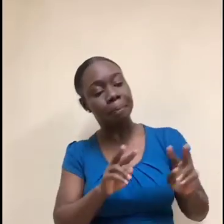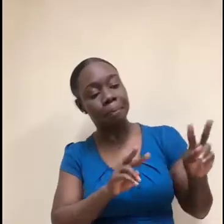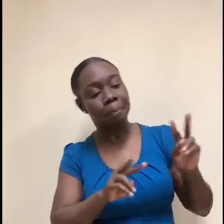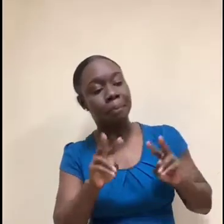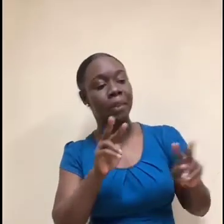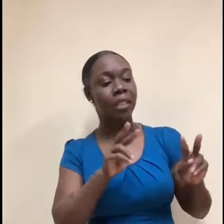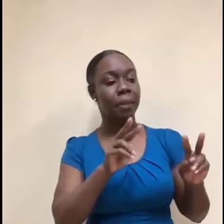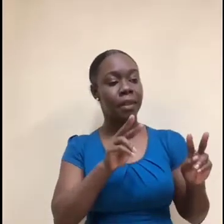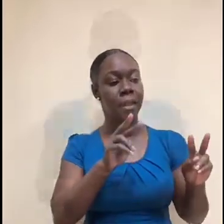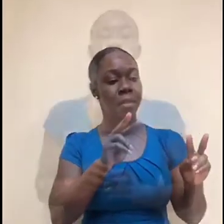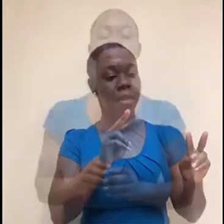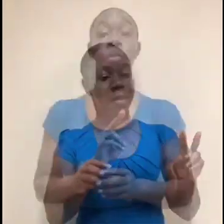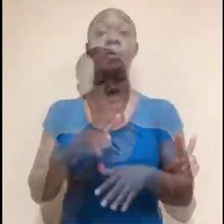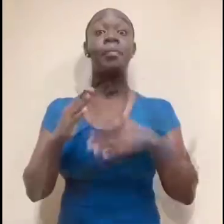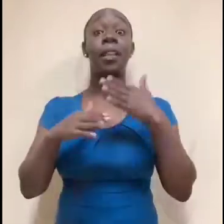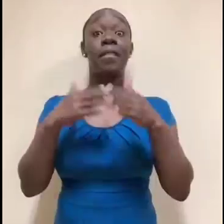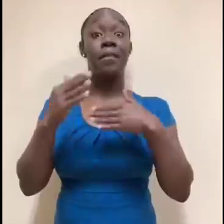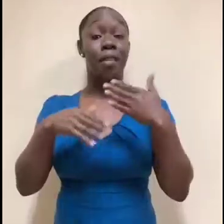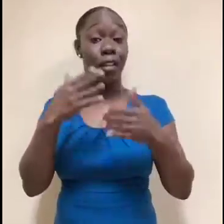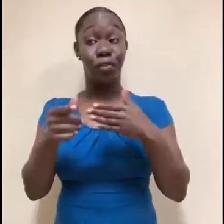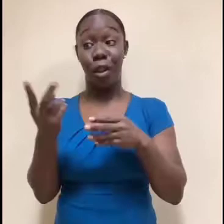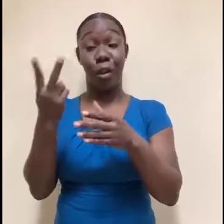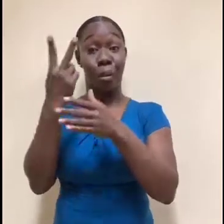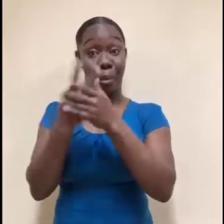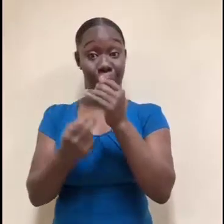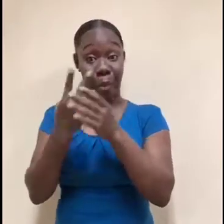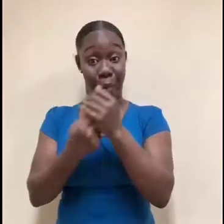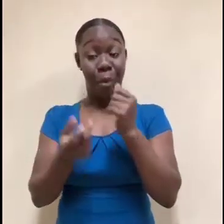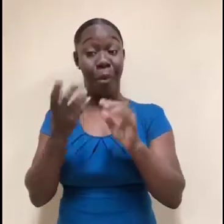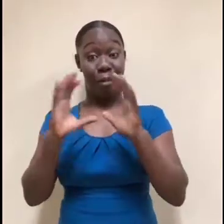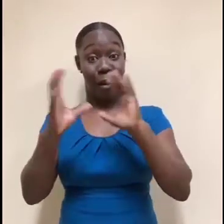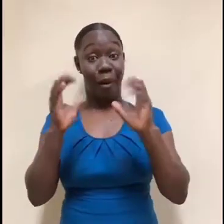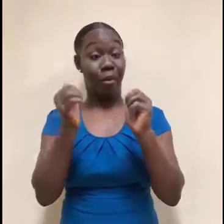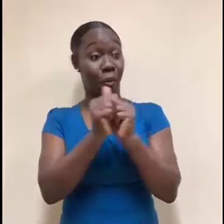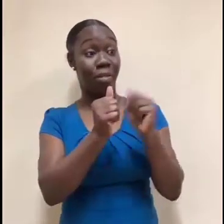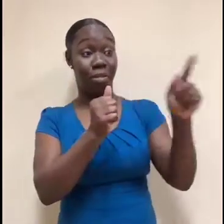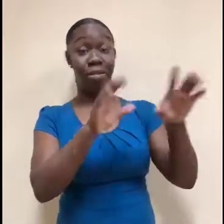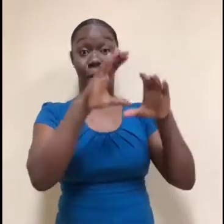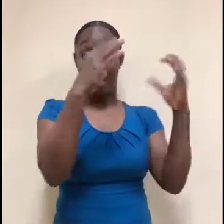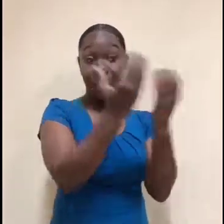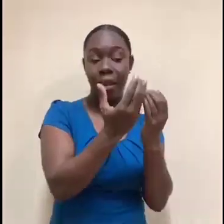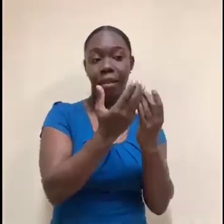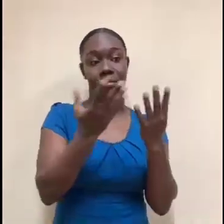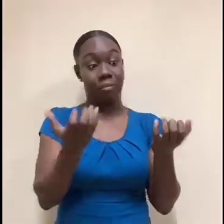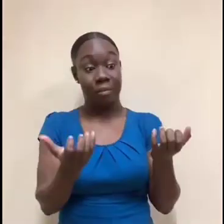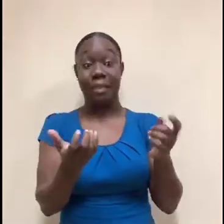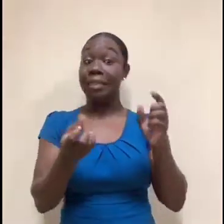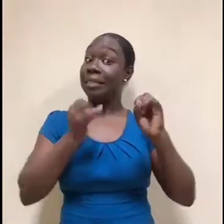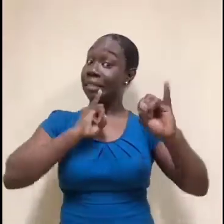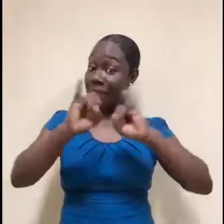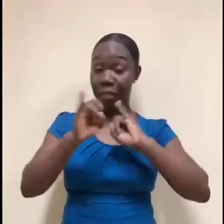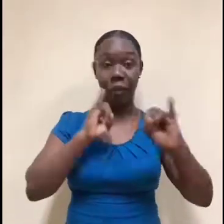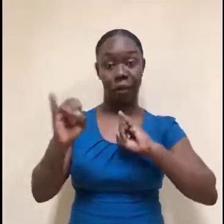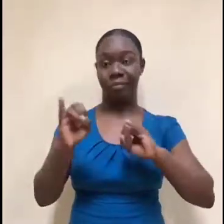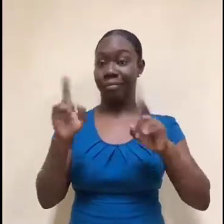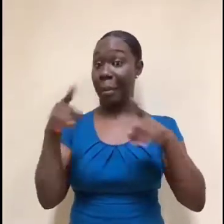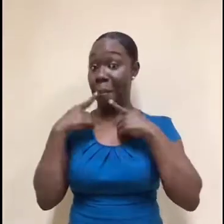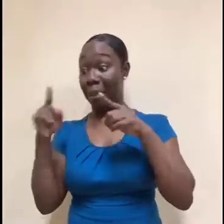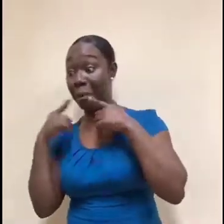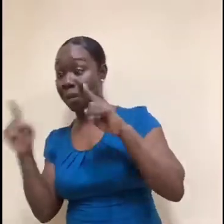basically were able to get an interview essentially without applying for a job. And that's a key thing that I really want people to understand is the vast